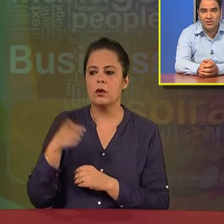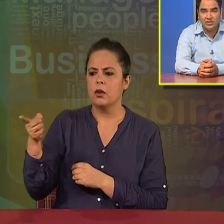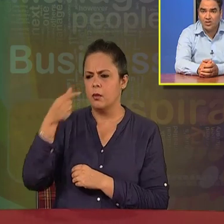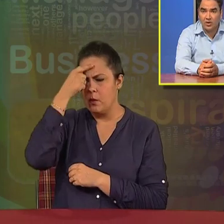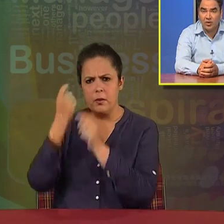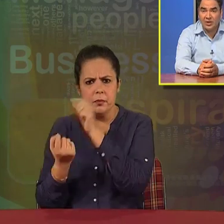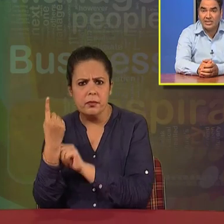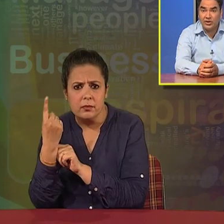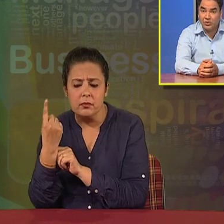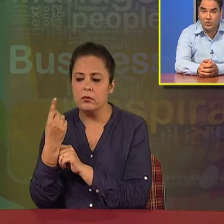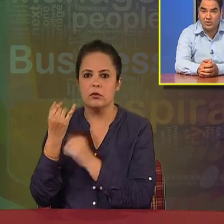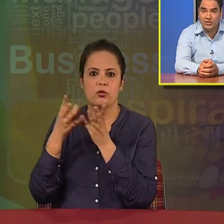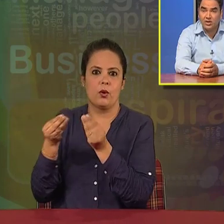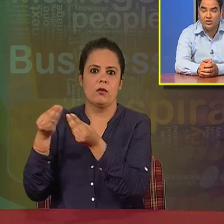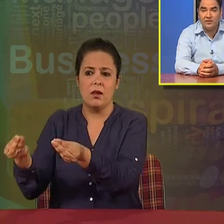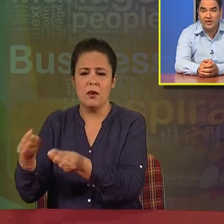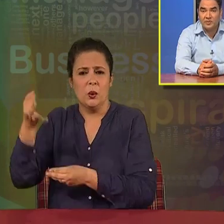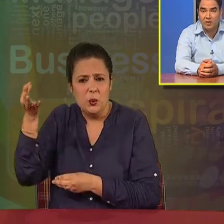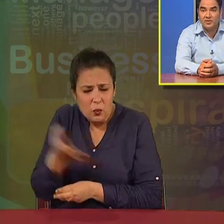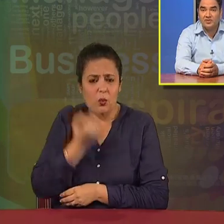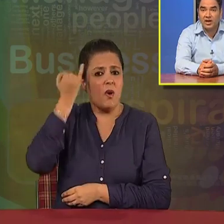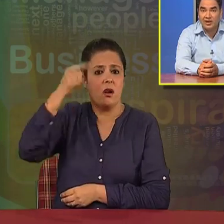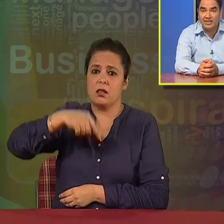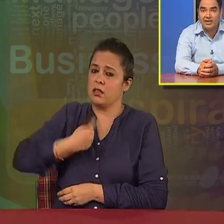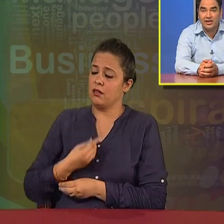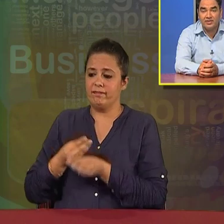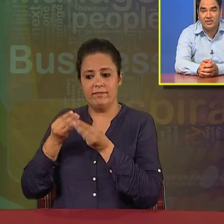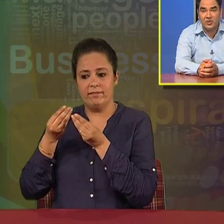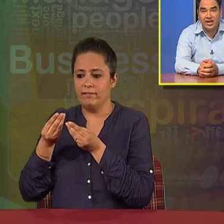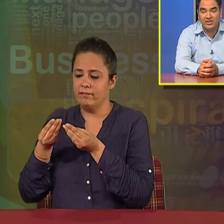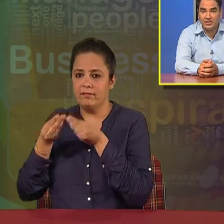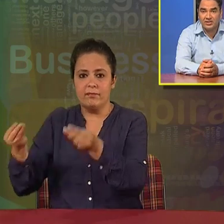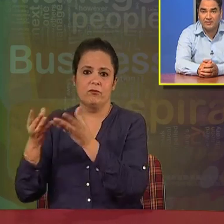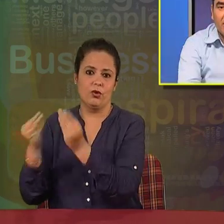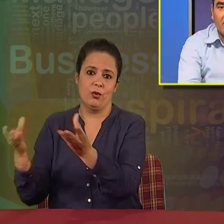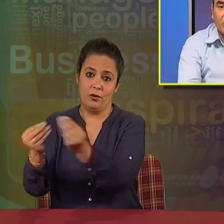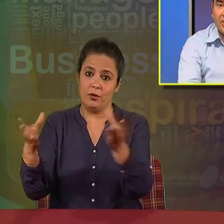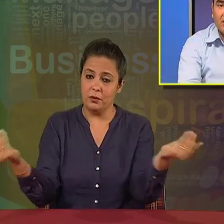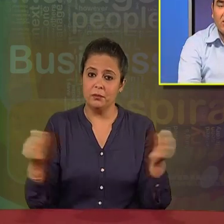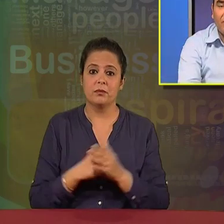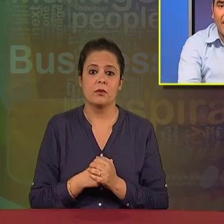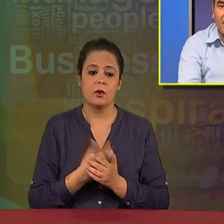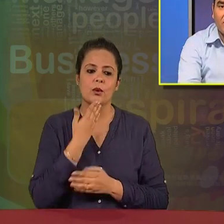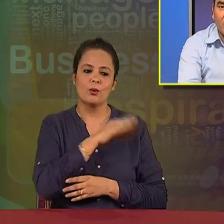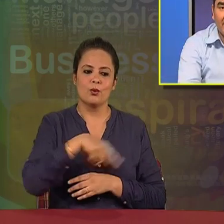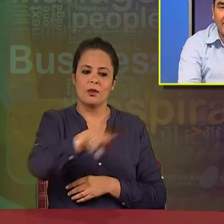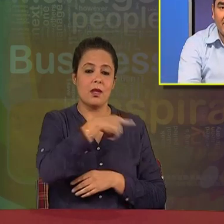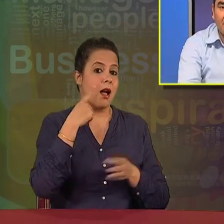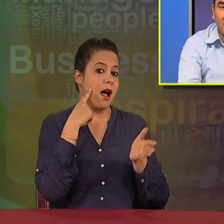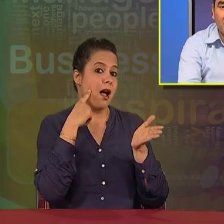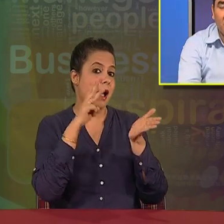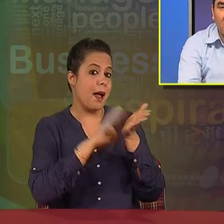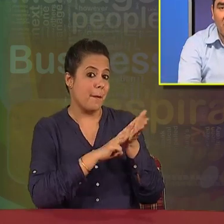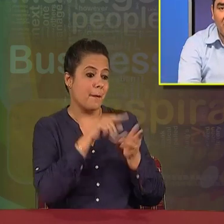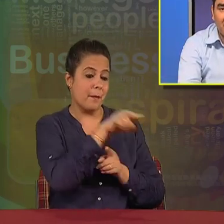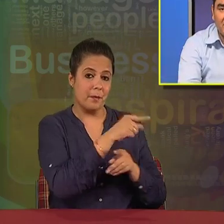solutions, or you can say new solutions, to the various problems which are arising in the business organizations. The students of IIMs who are getting